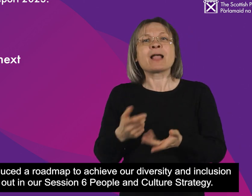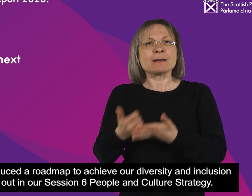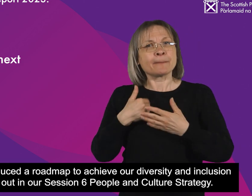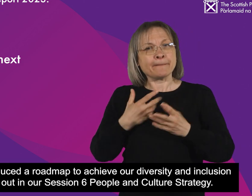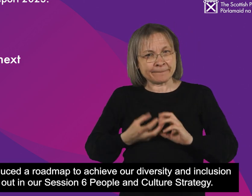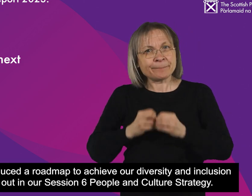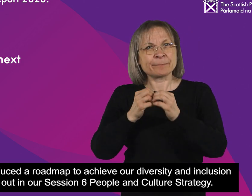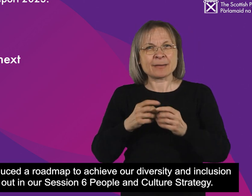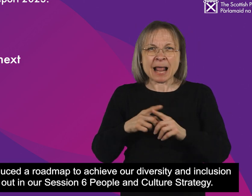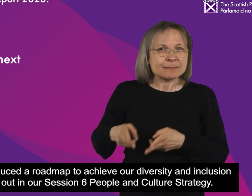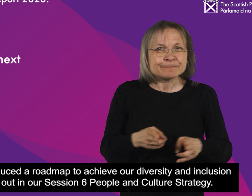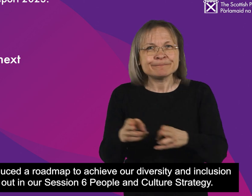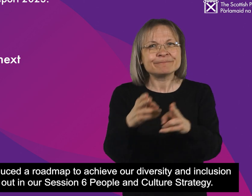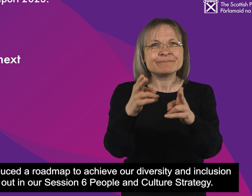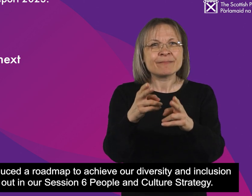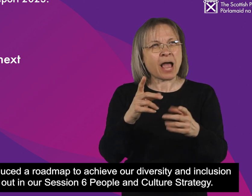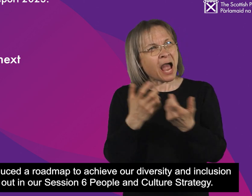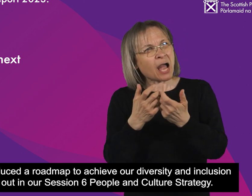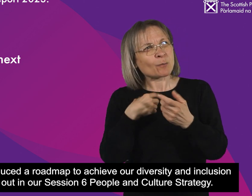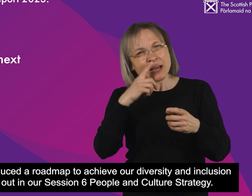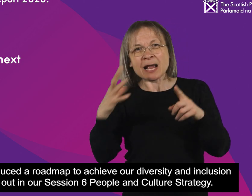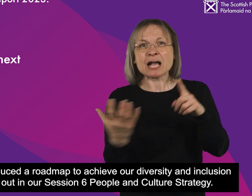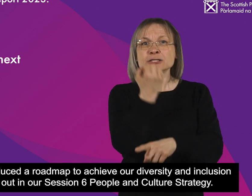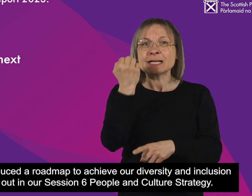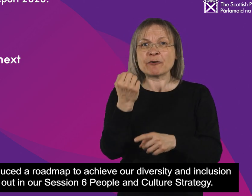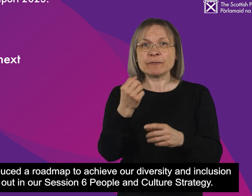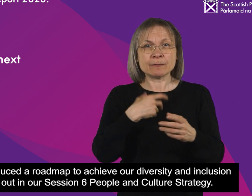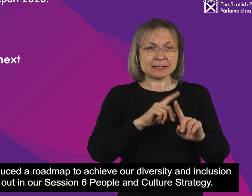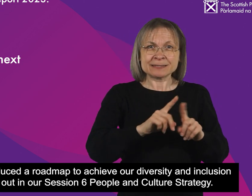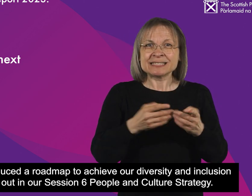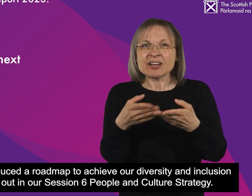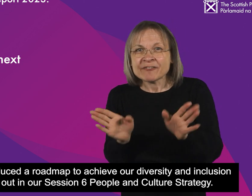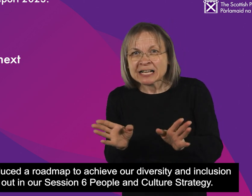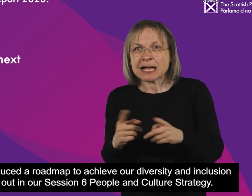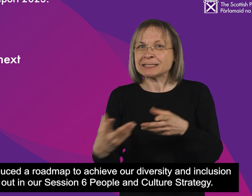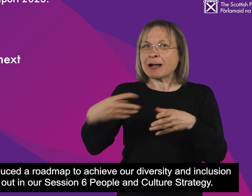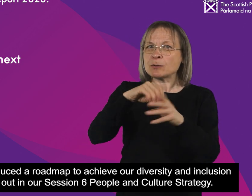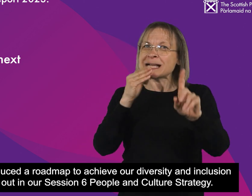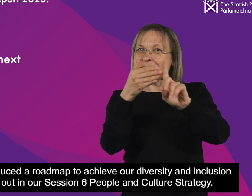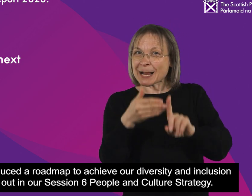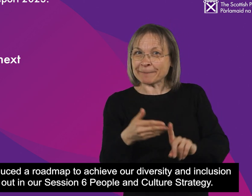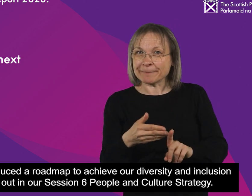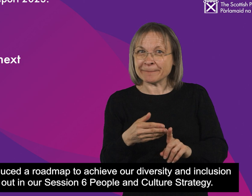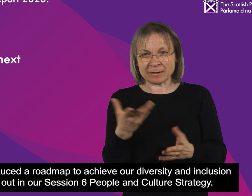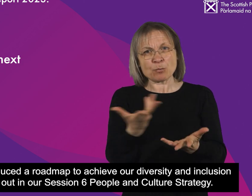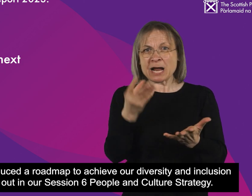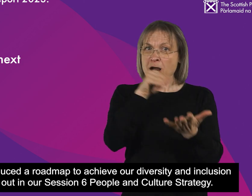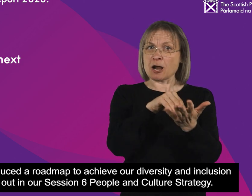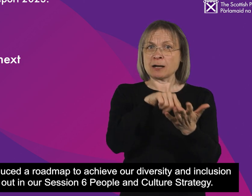This has produced a roadmap to achieve our diversity and inclusion aims set out in our session's six people and culture